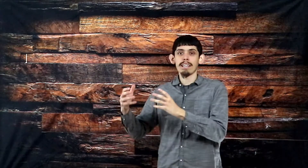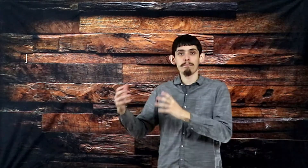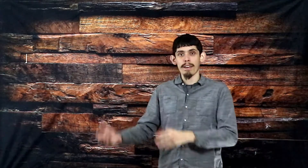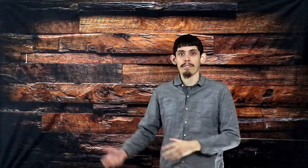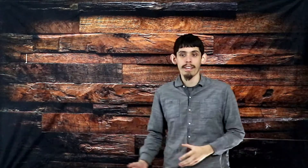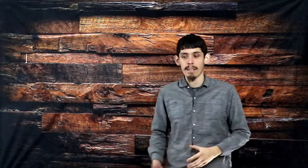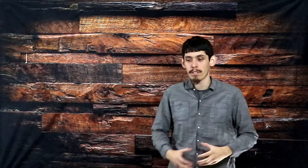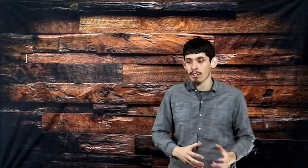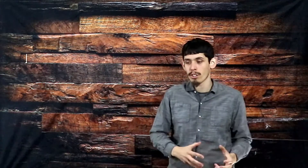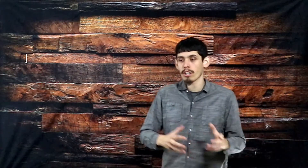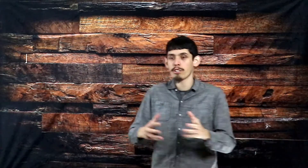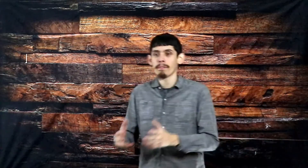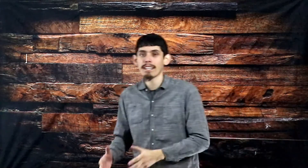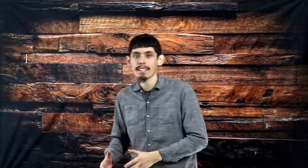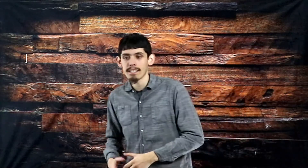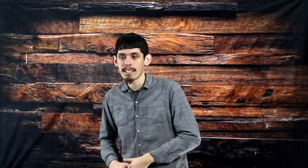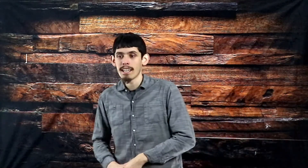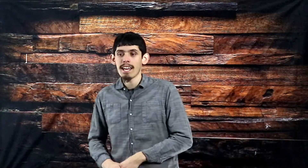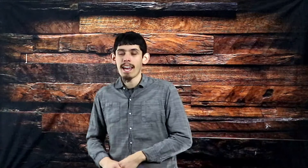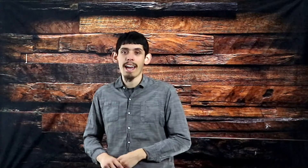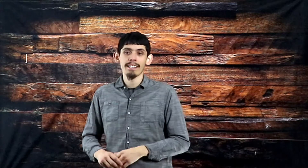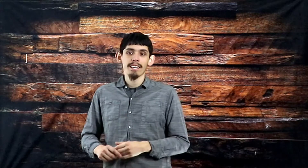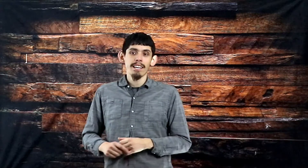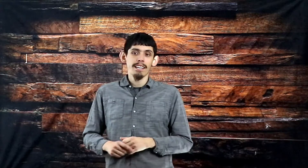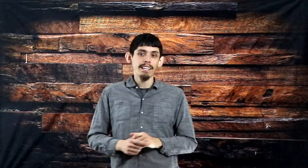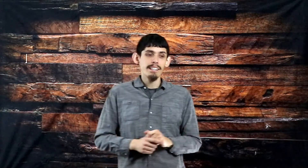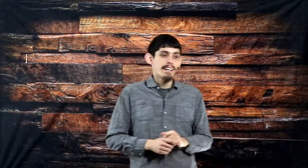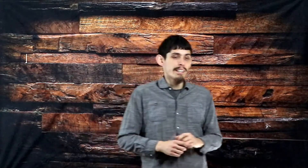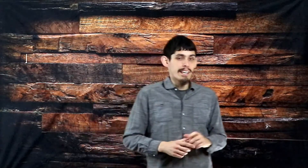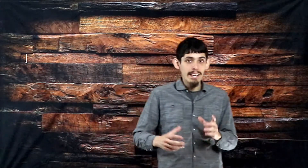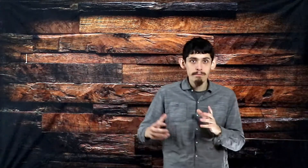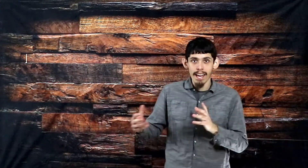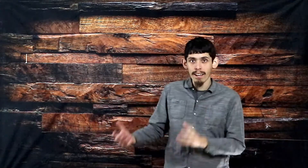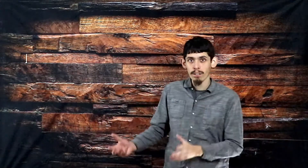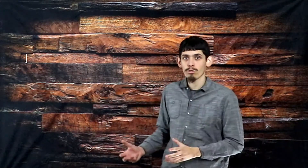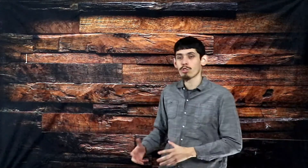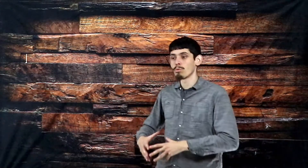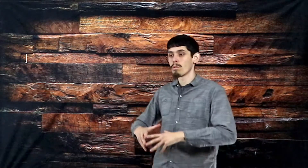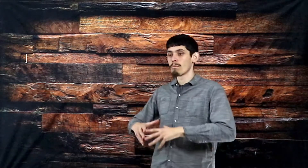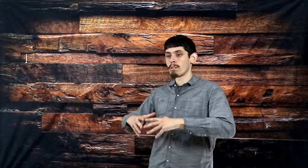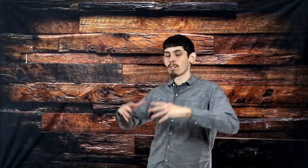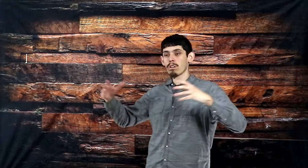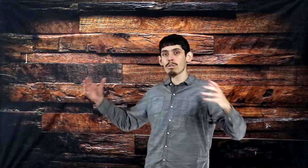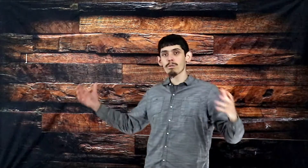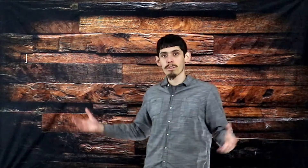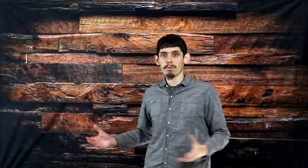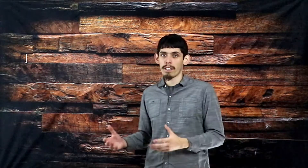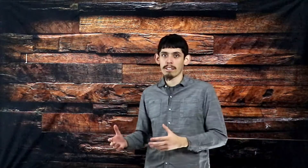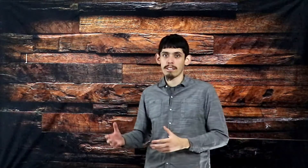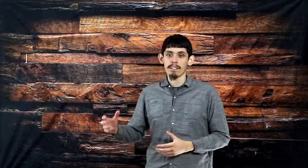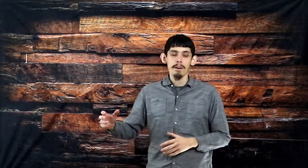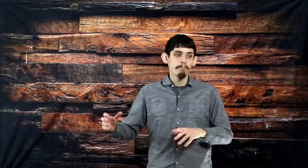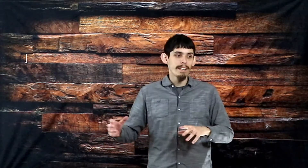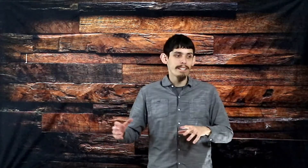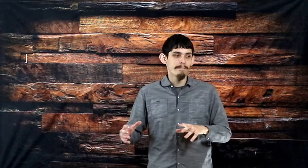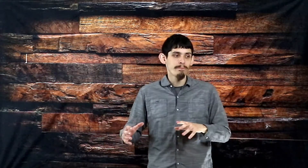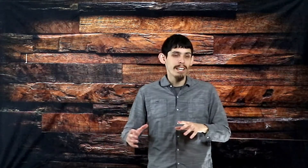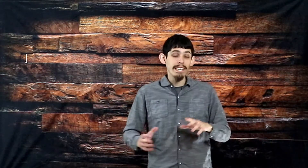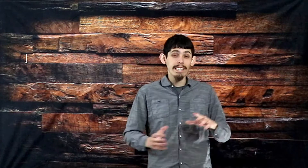Bethlehem. He took on humanity, and he came down to be clothed with humanity. But is